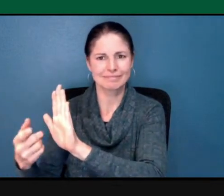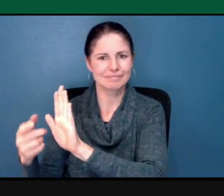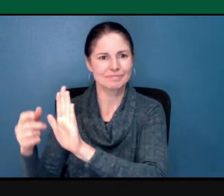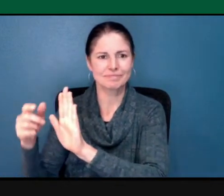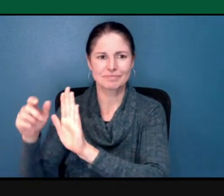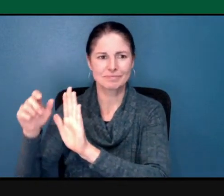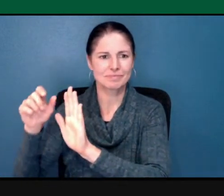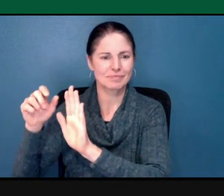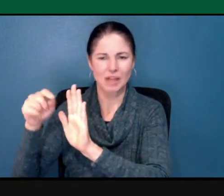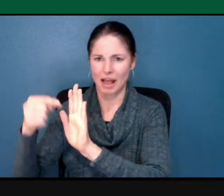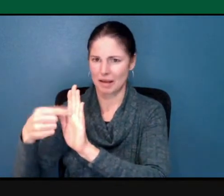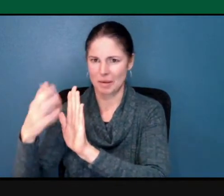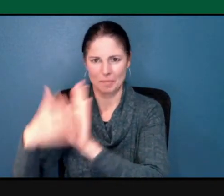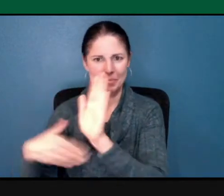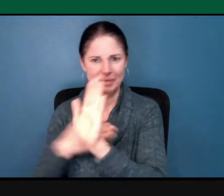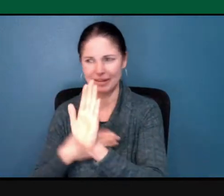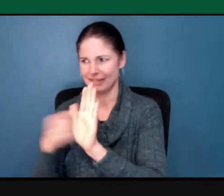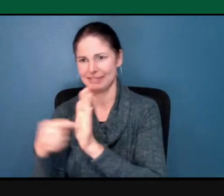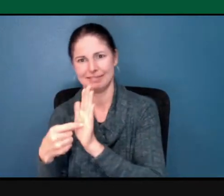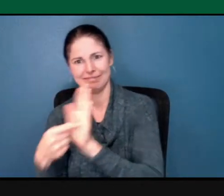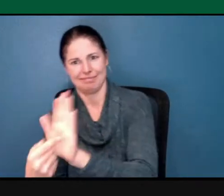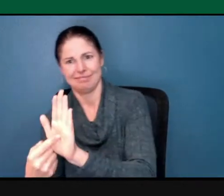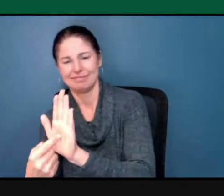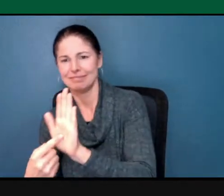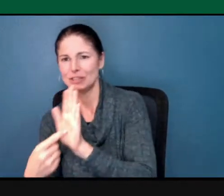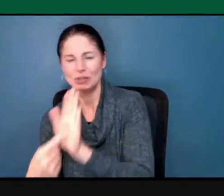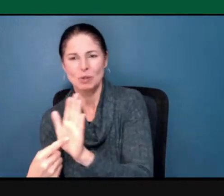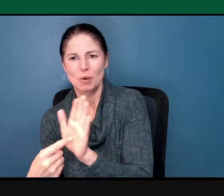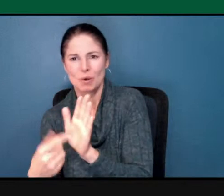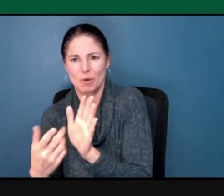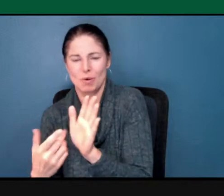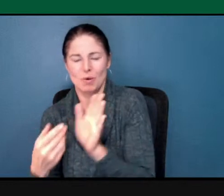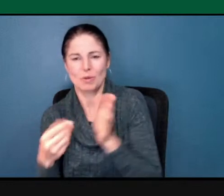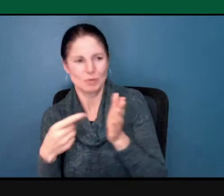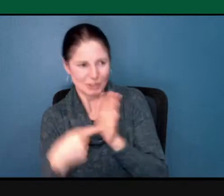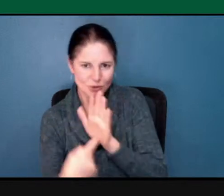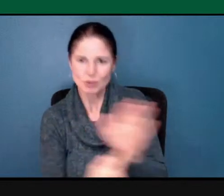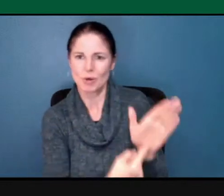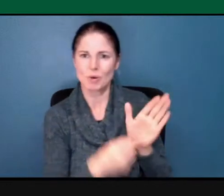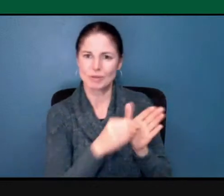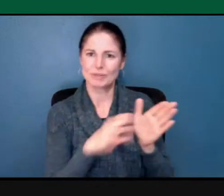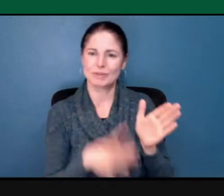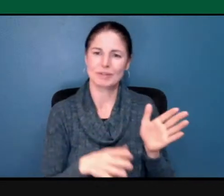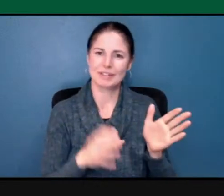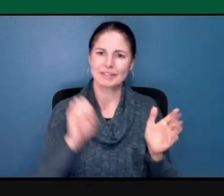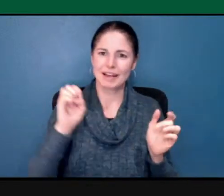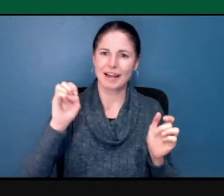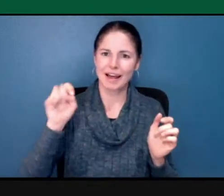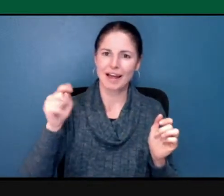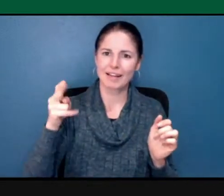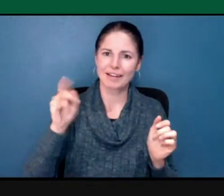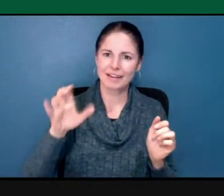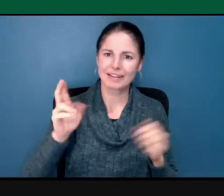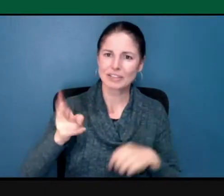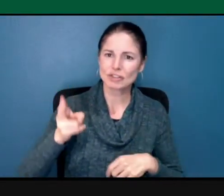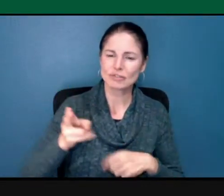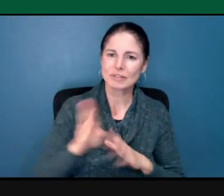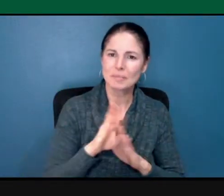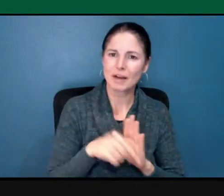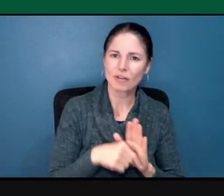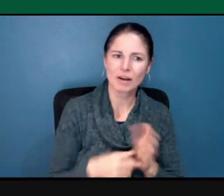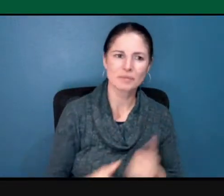groups and histories of the students in my classroom. The idea of Believe, right?